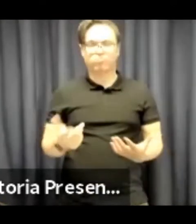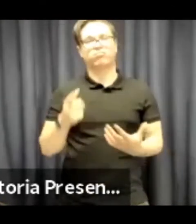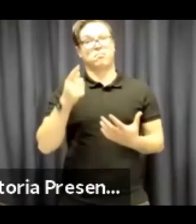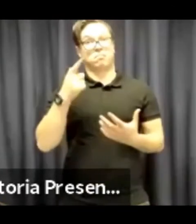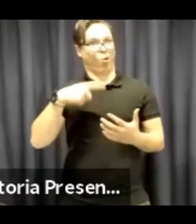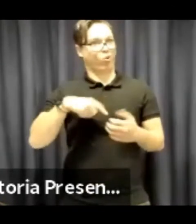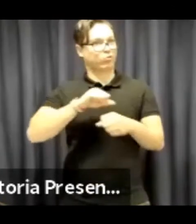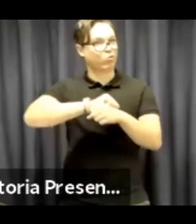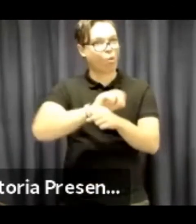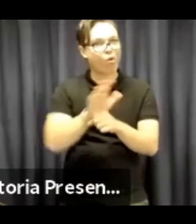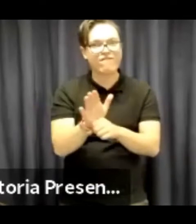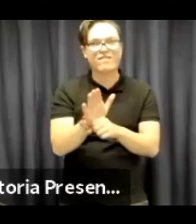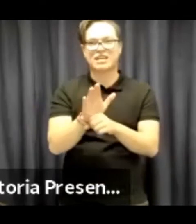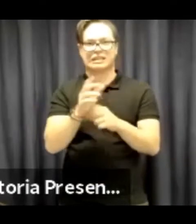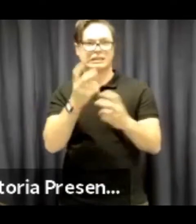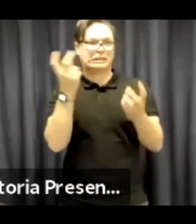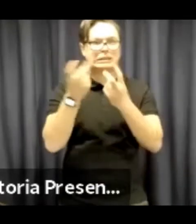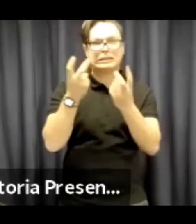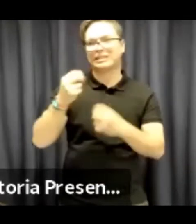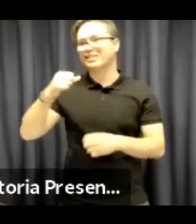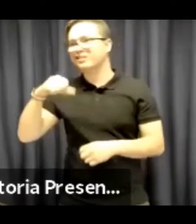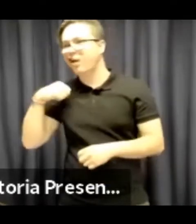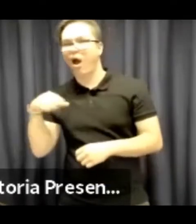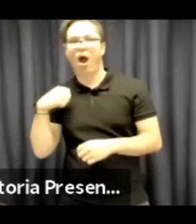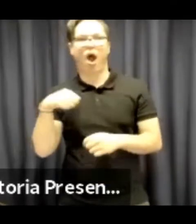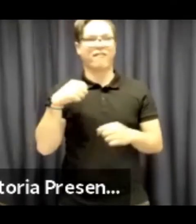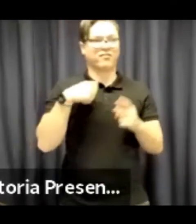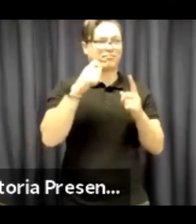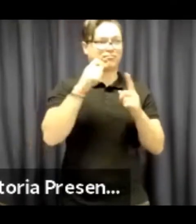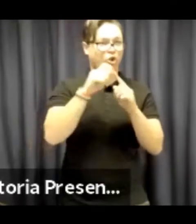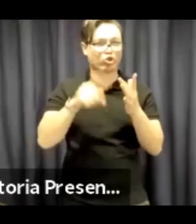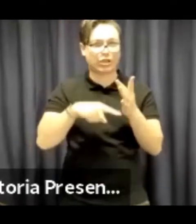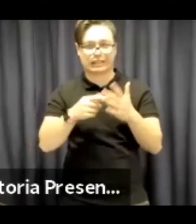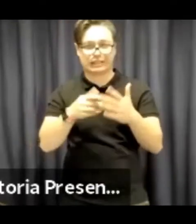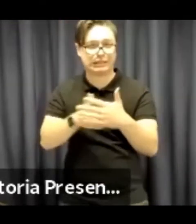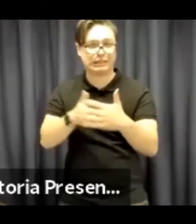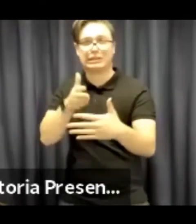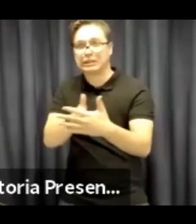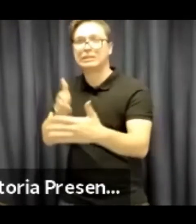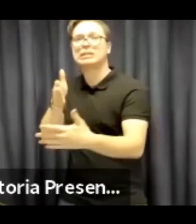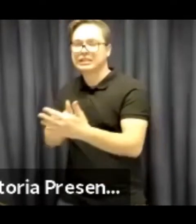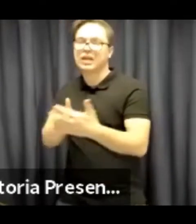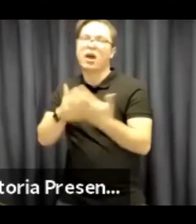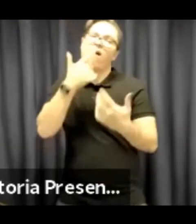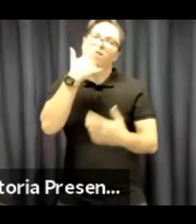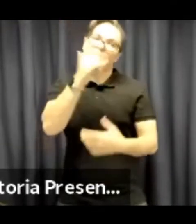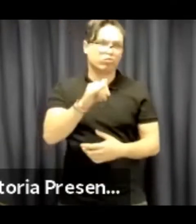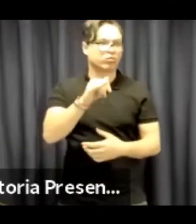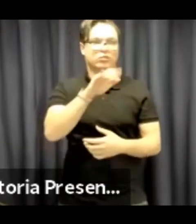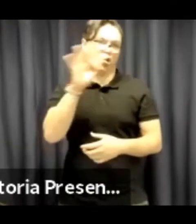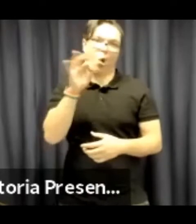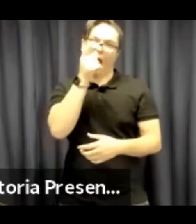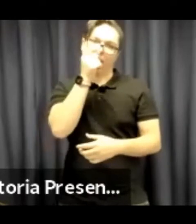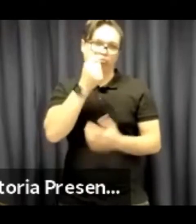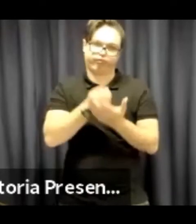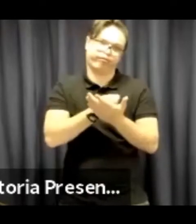in our income but because of COVID-19 restrictions, we've had issues with projects that have had to cease or pause